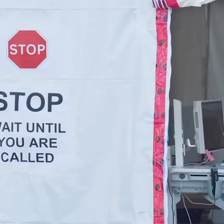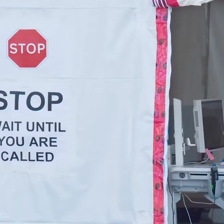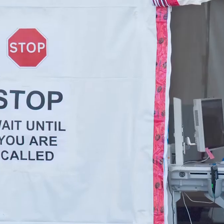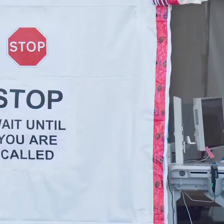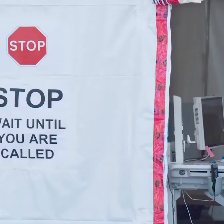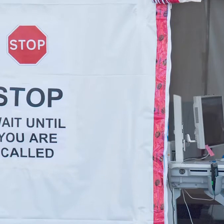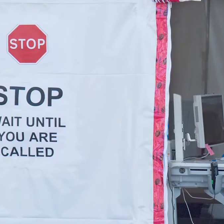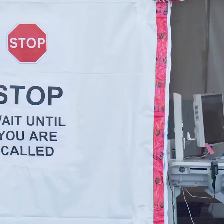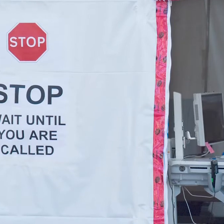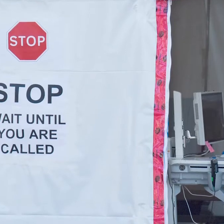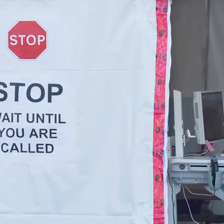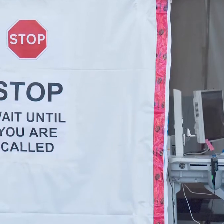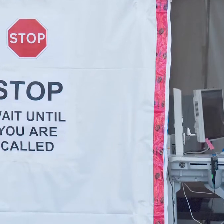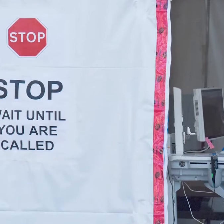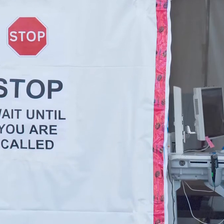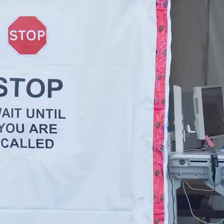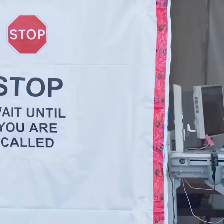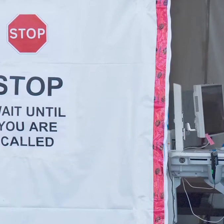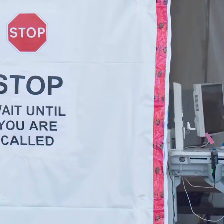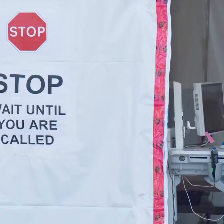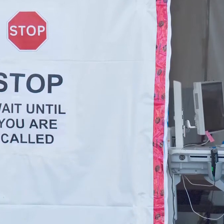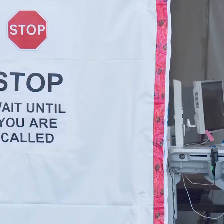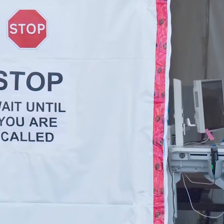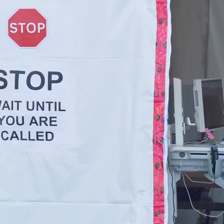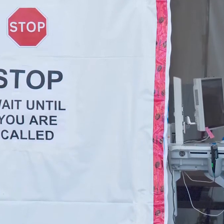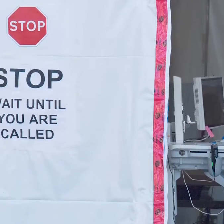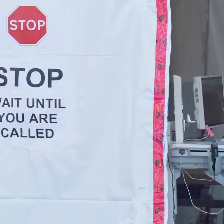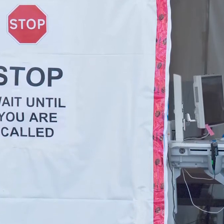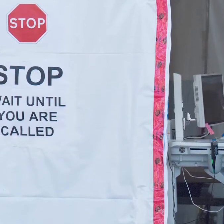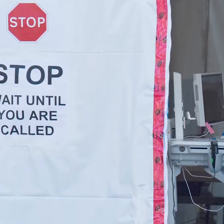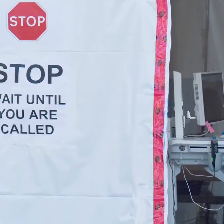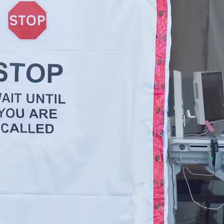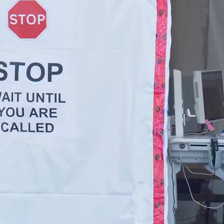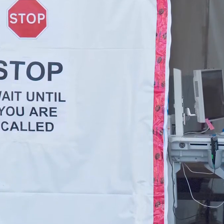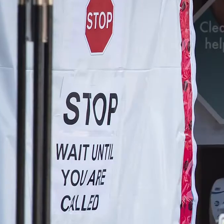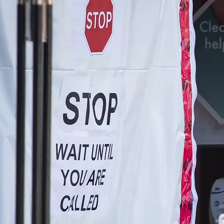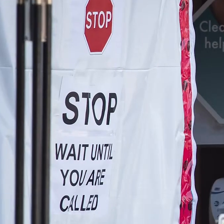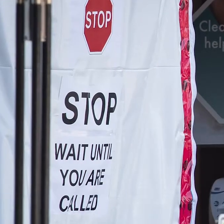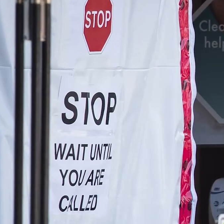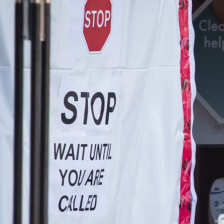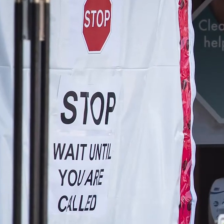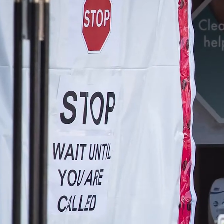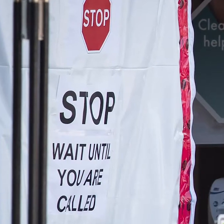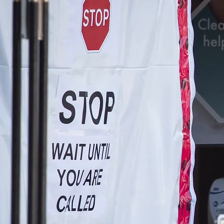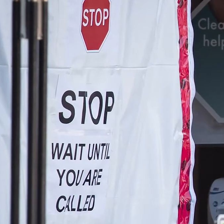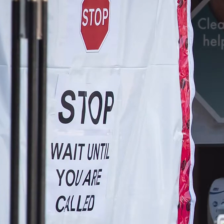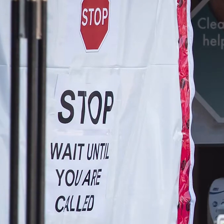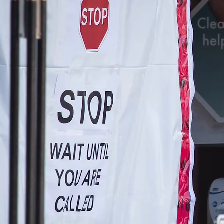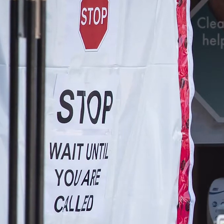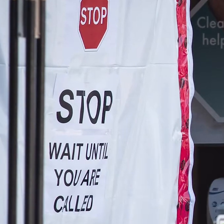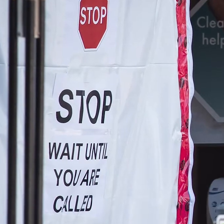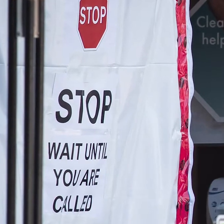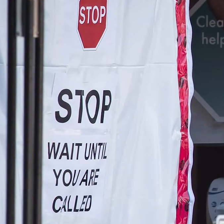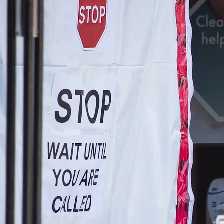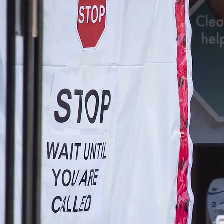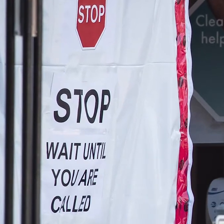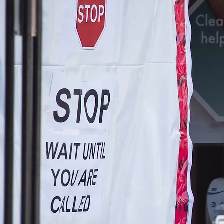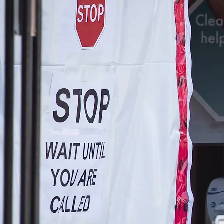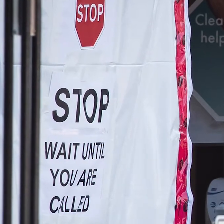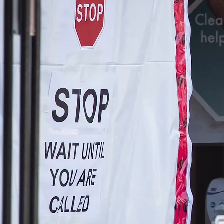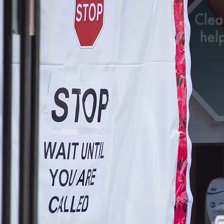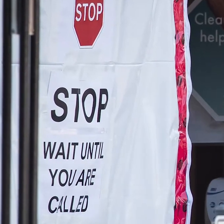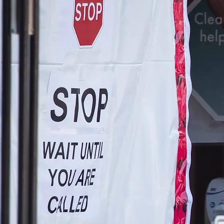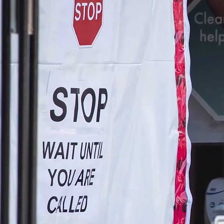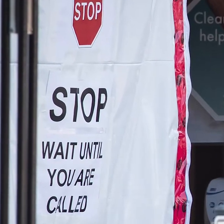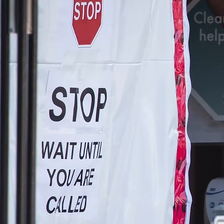and we are awaiting their clearance with laboratory testing. This is not optional, and I want to be